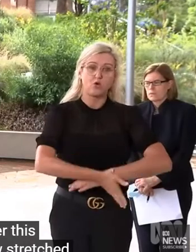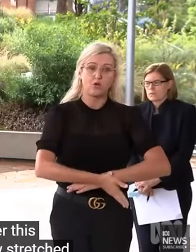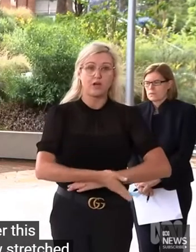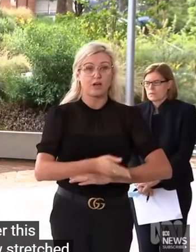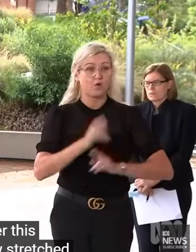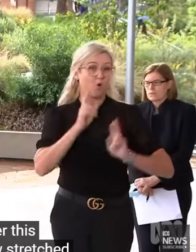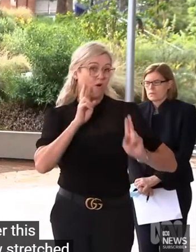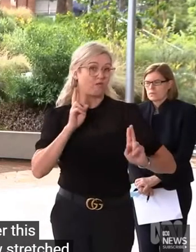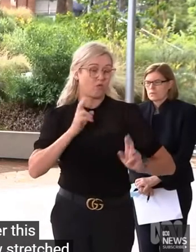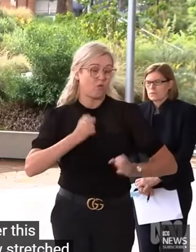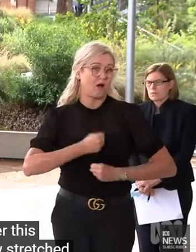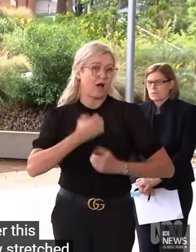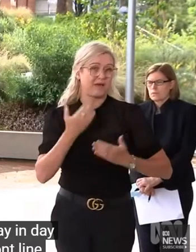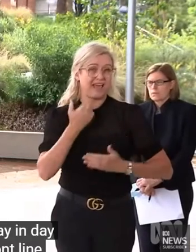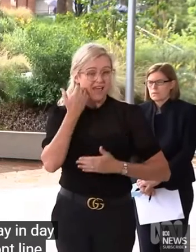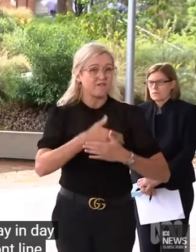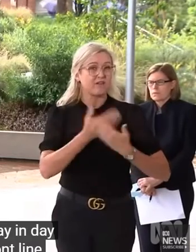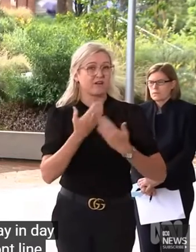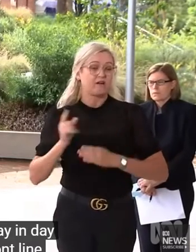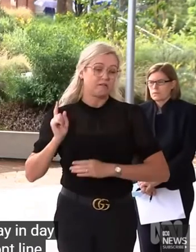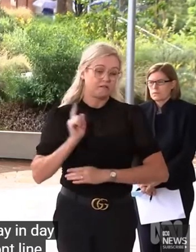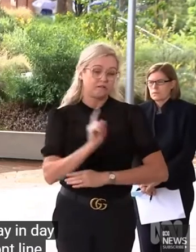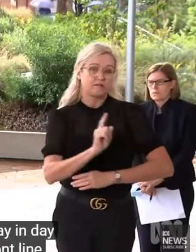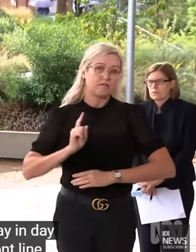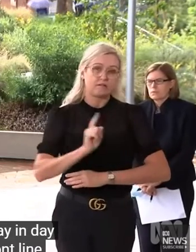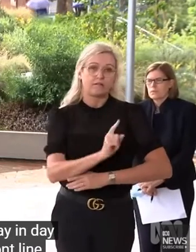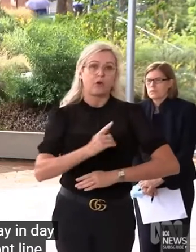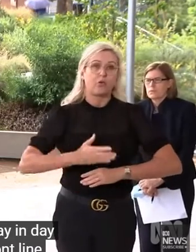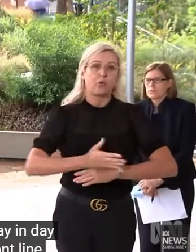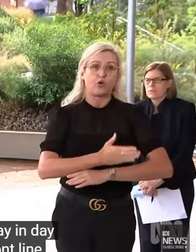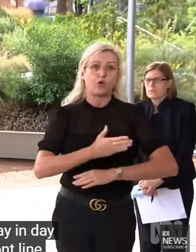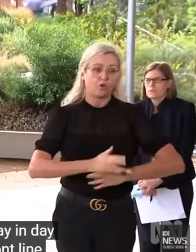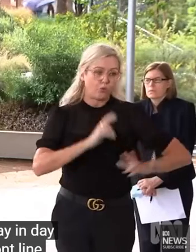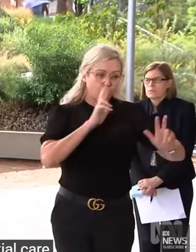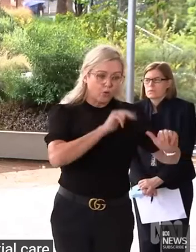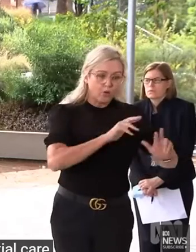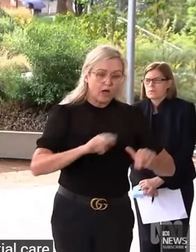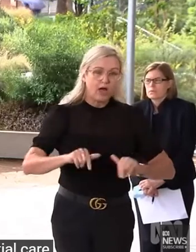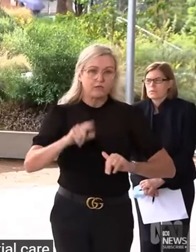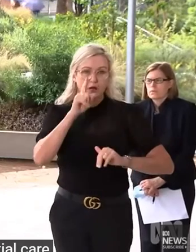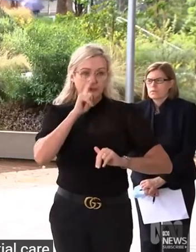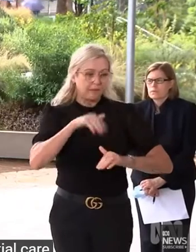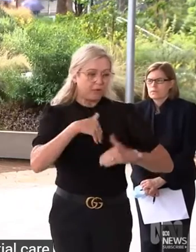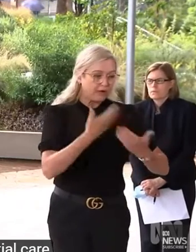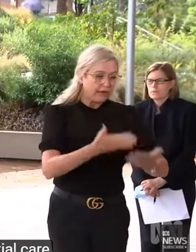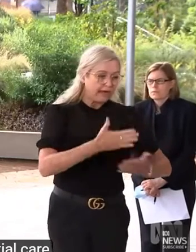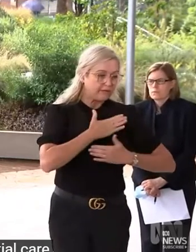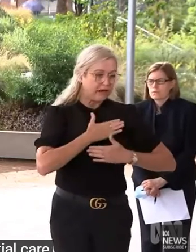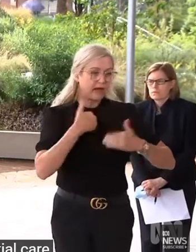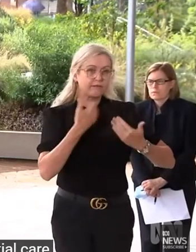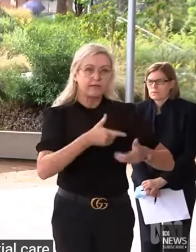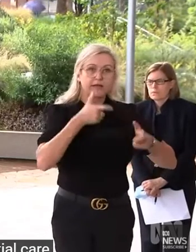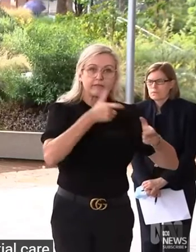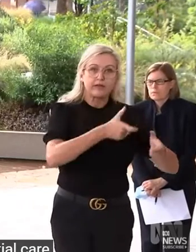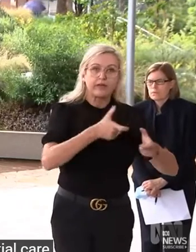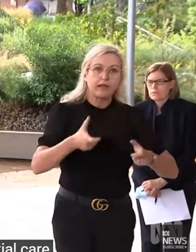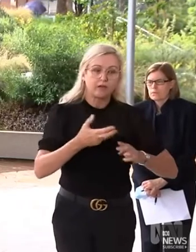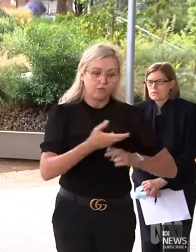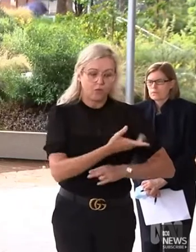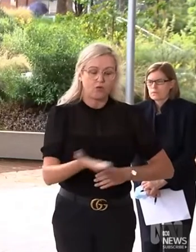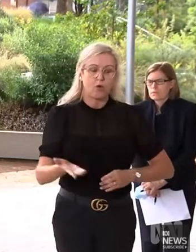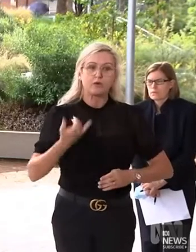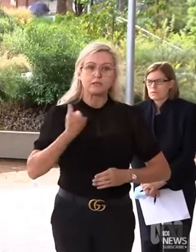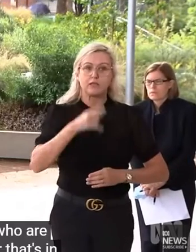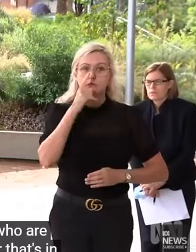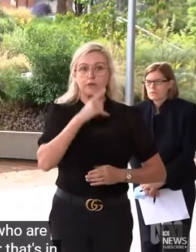day in, day out, they are on the front line providing the essential care and love to people who are unwell. And whether